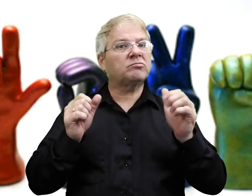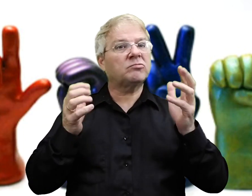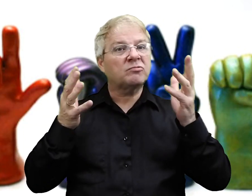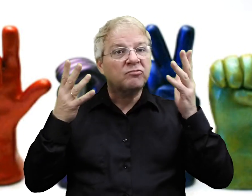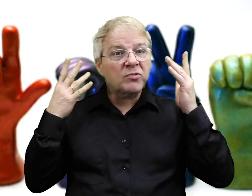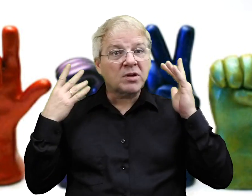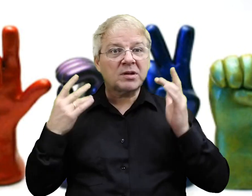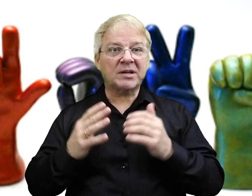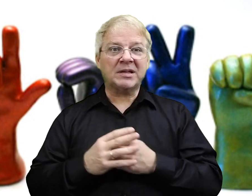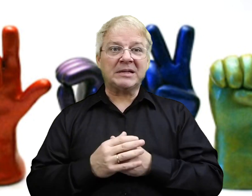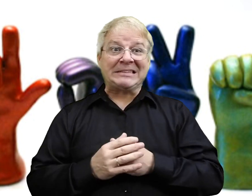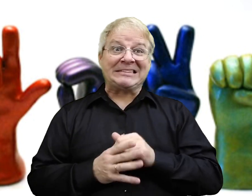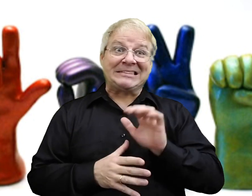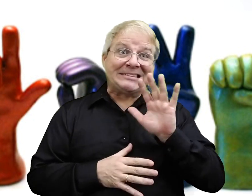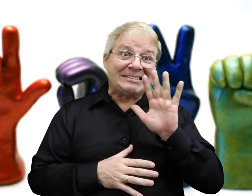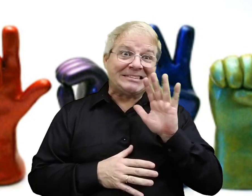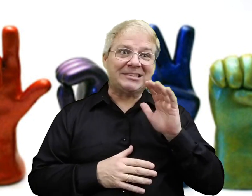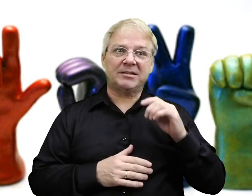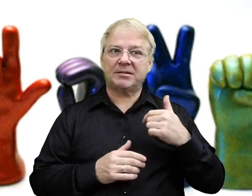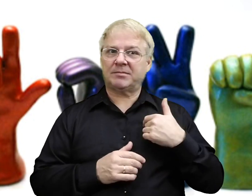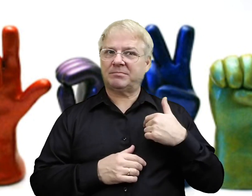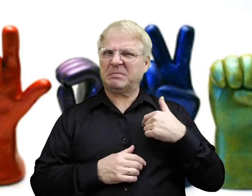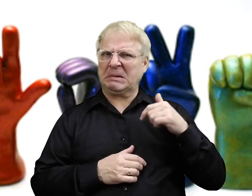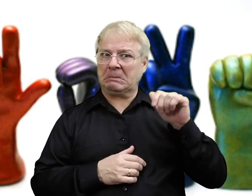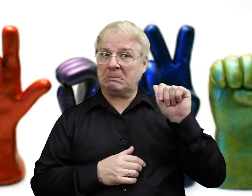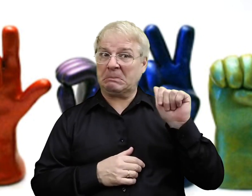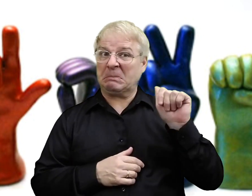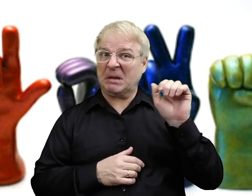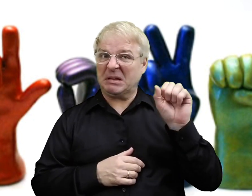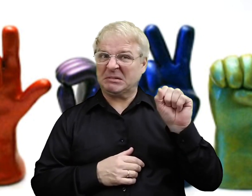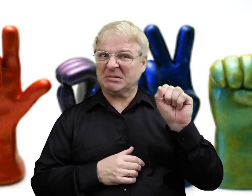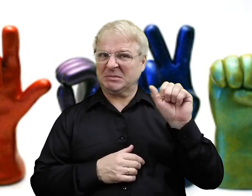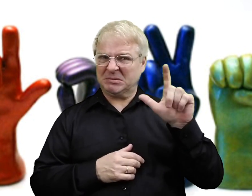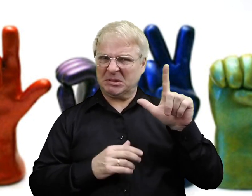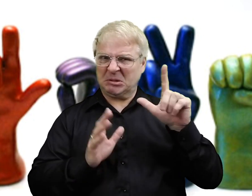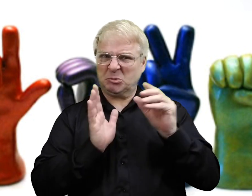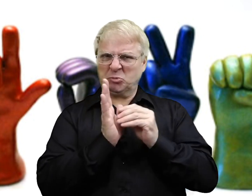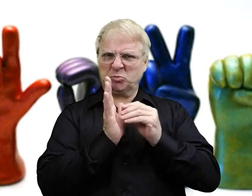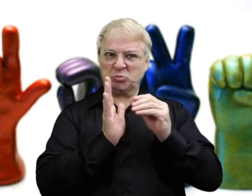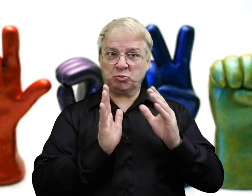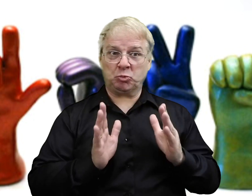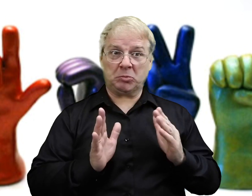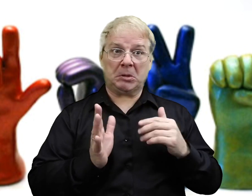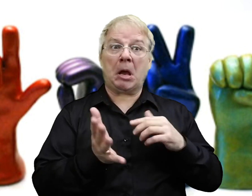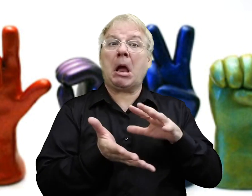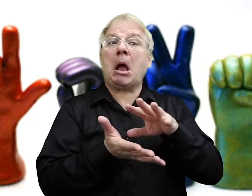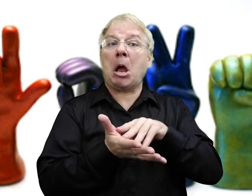person signing, you can very friendly, in a friendly way, you could say, Hi, I'm an